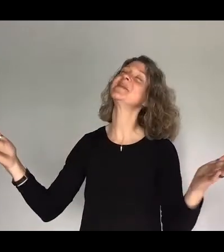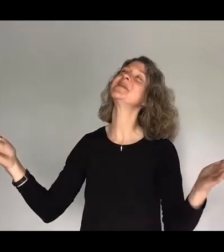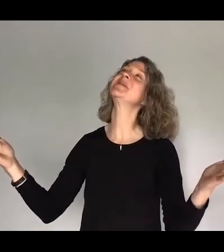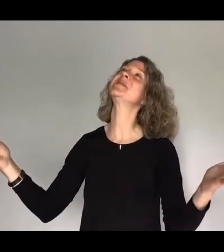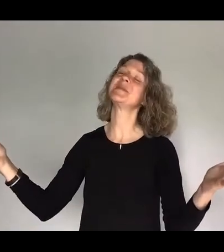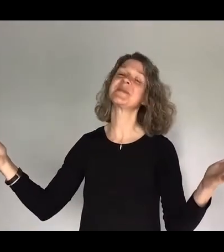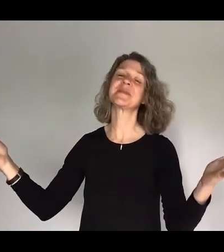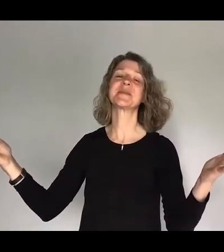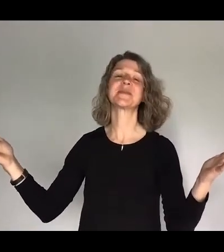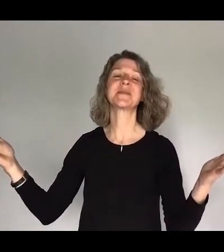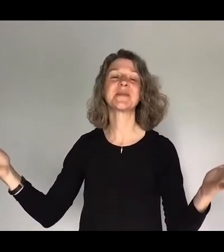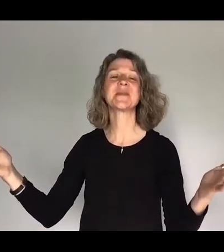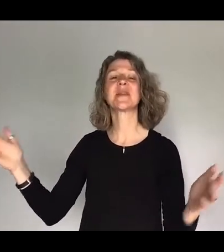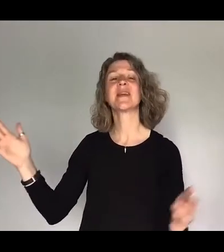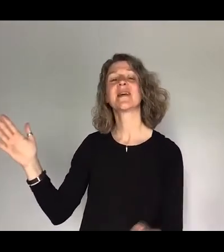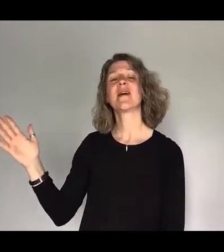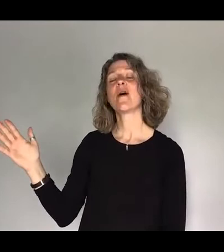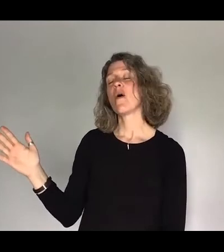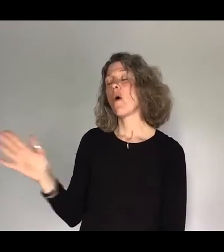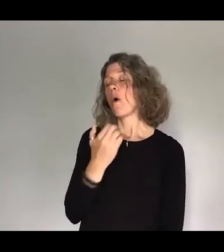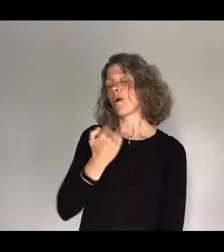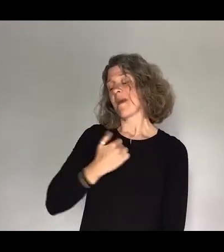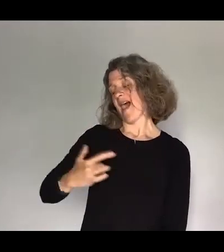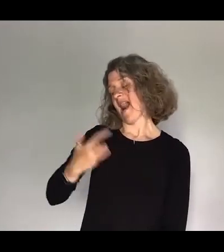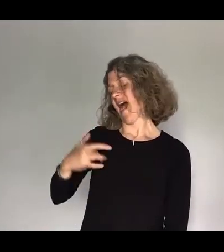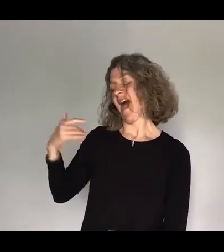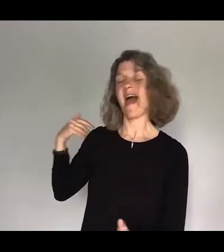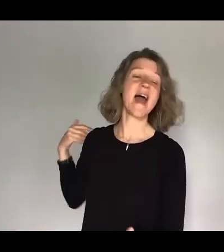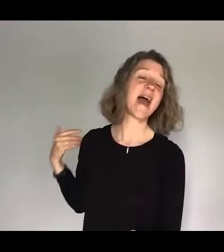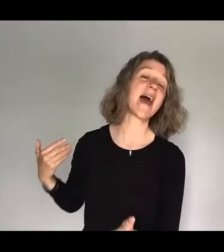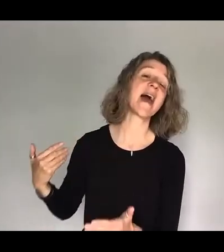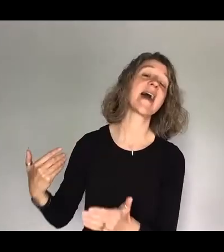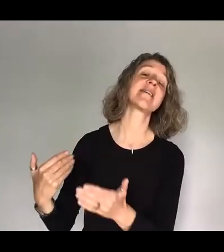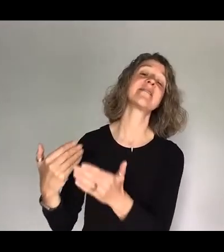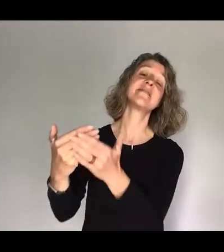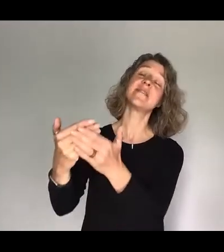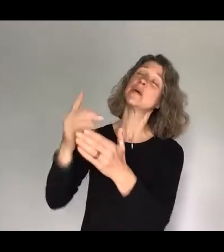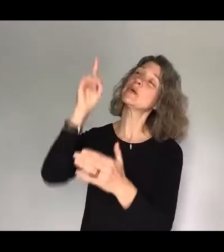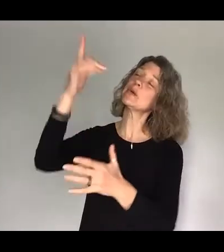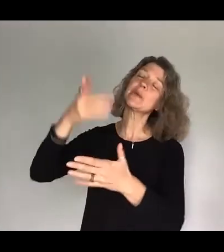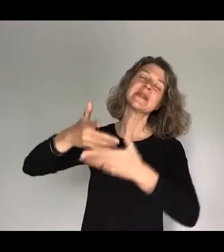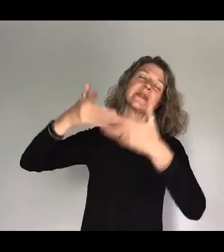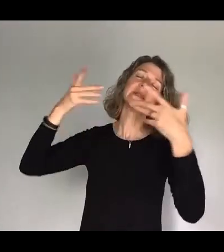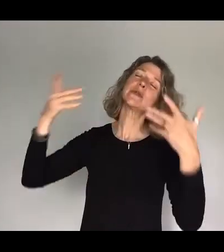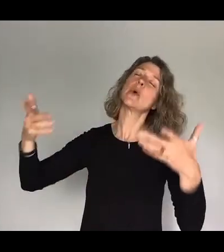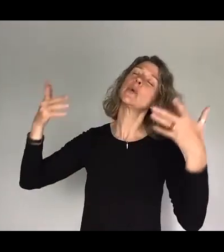good for all my life you have so bad